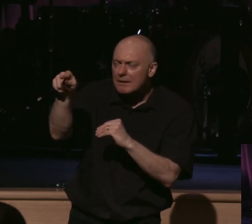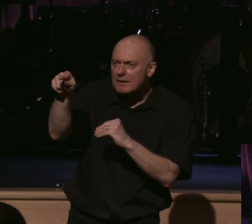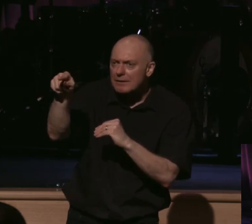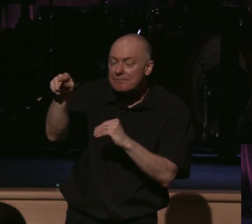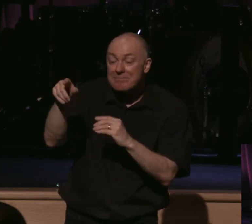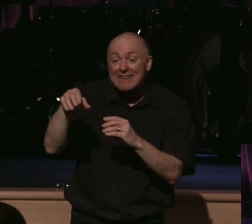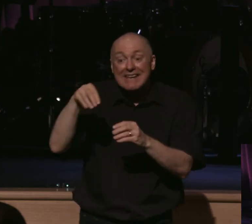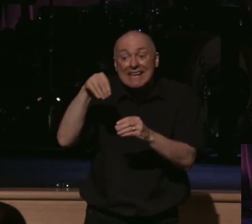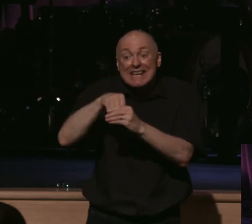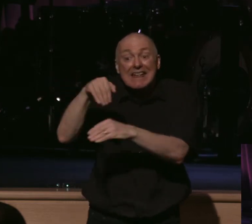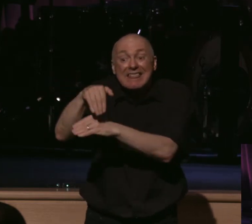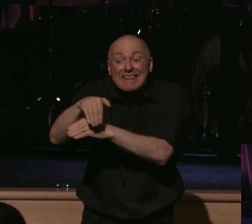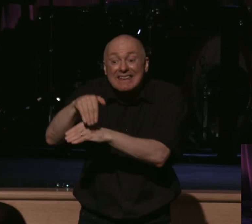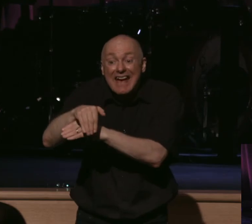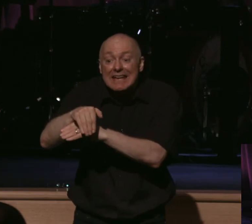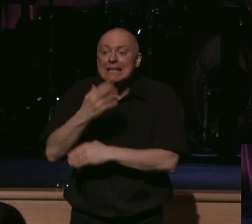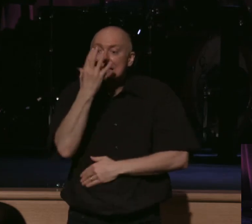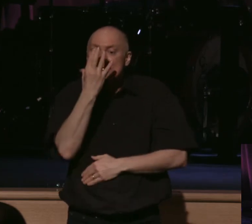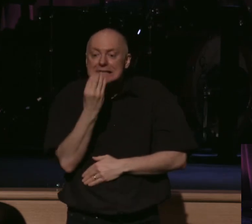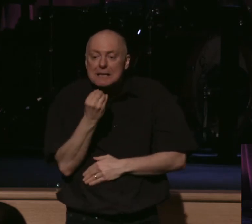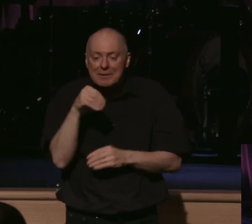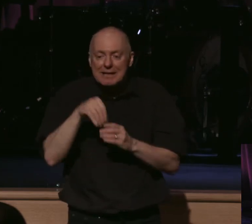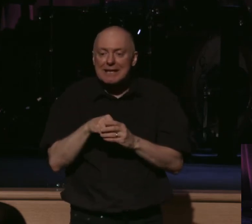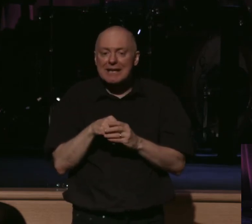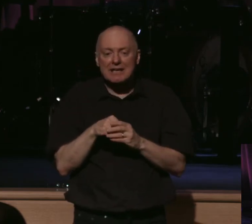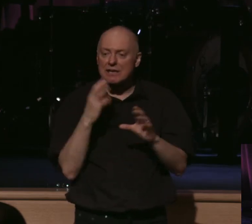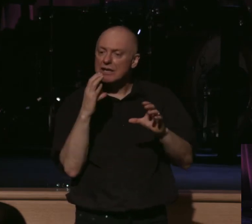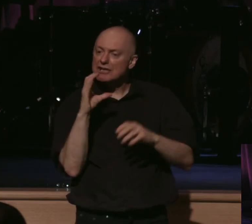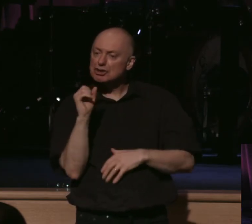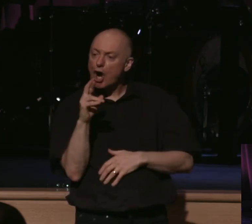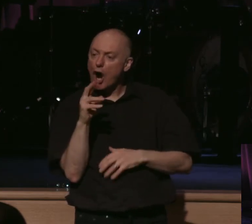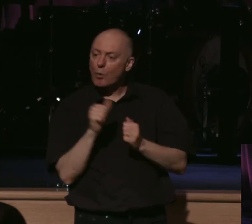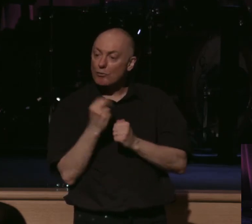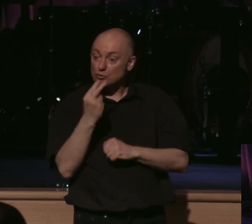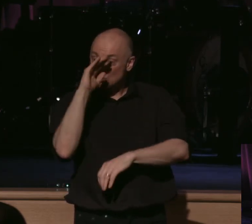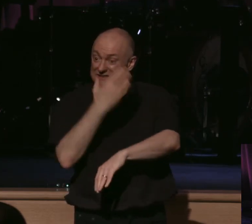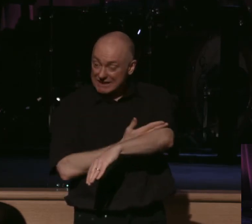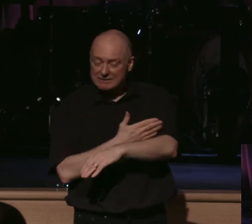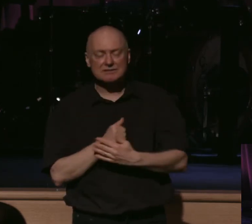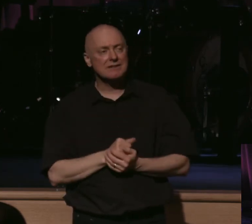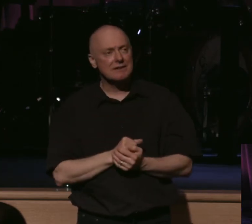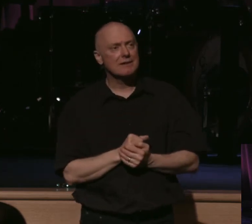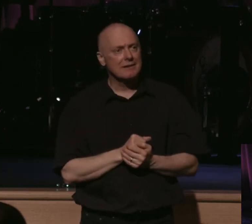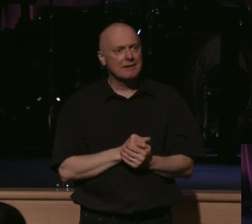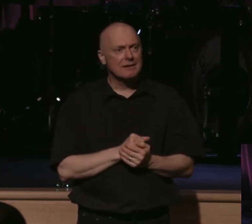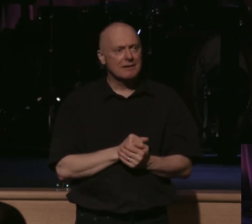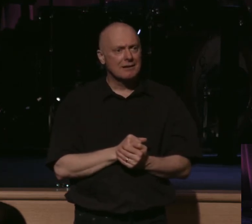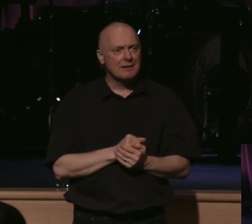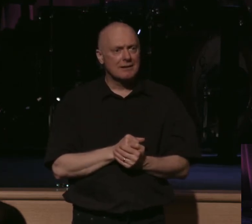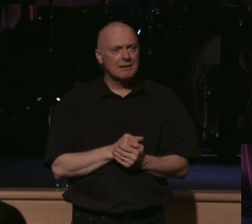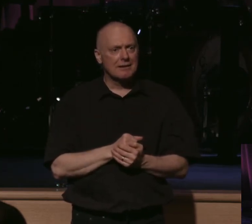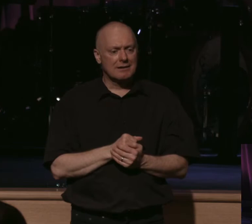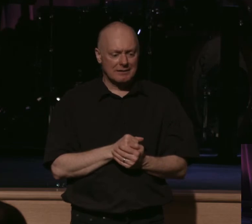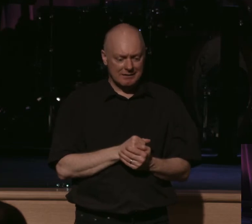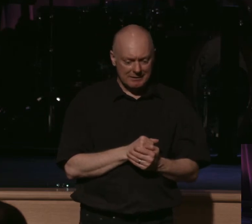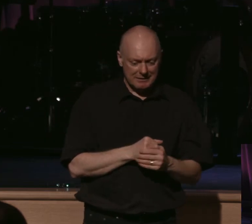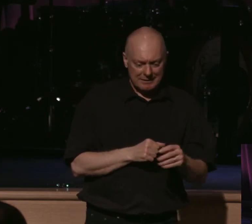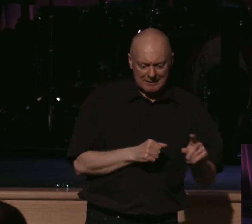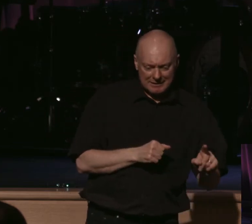In the night, he was sleeping in a station wagon with his two sons. Again, Philip, age 10, and Timothy,